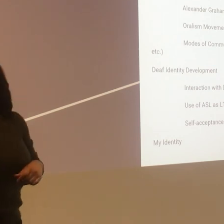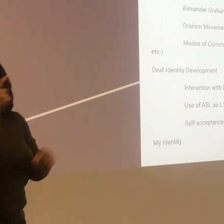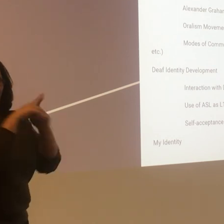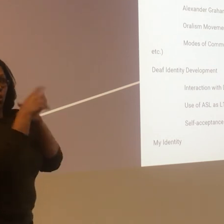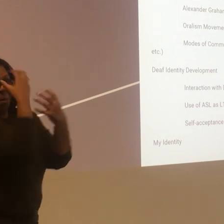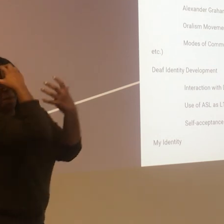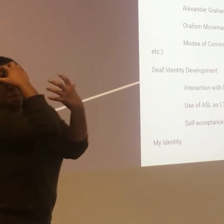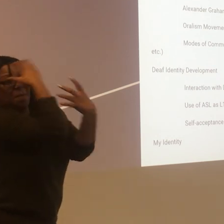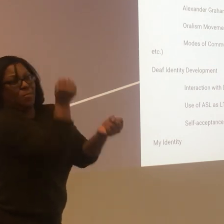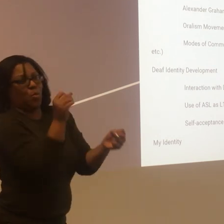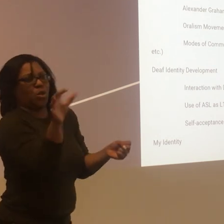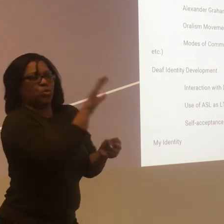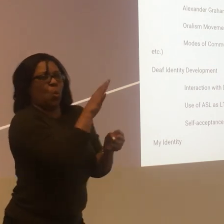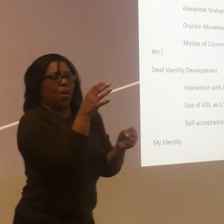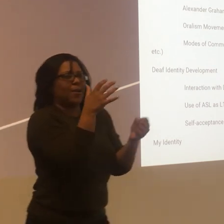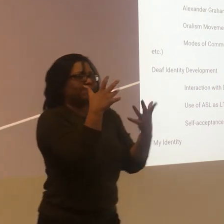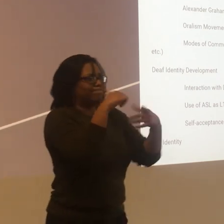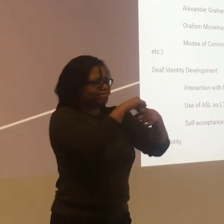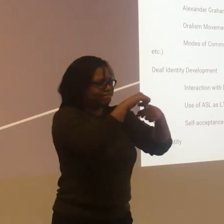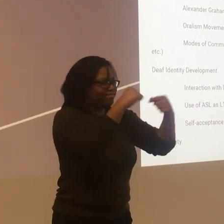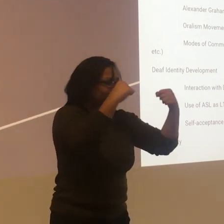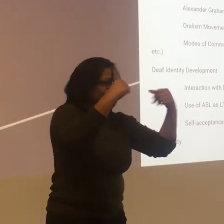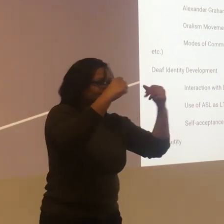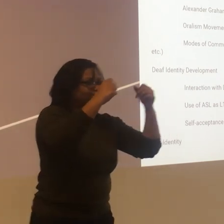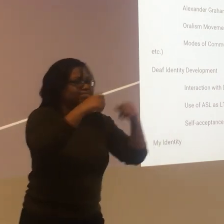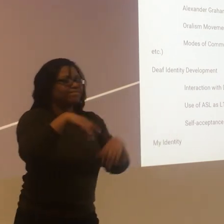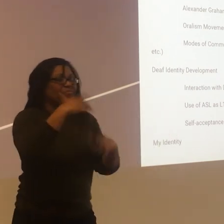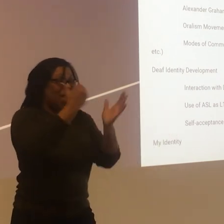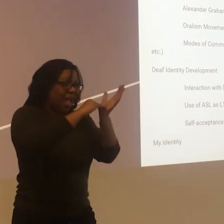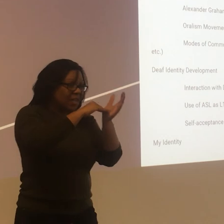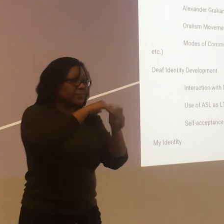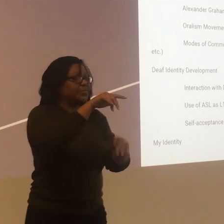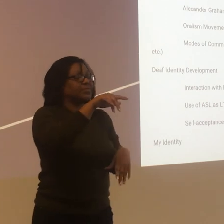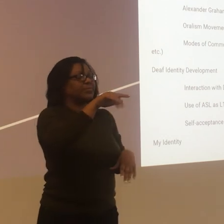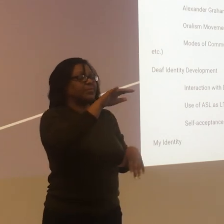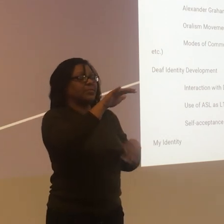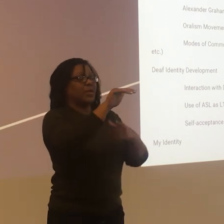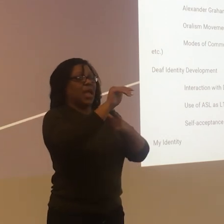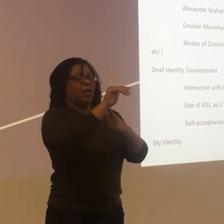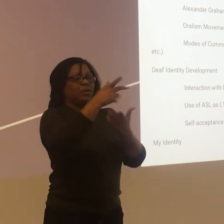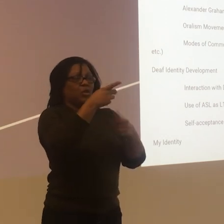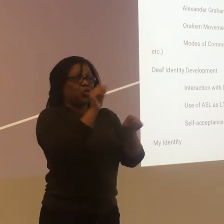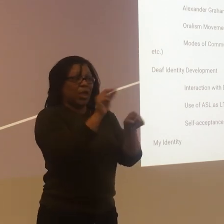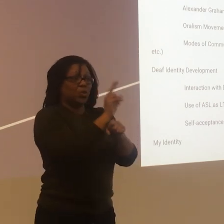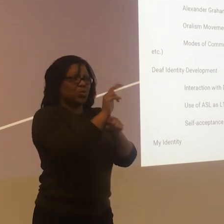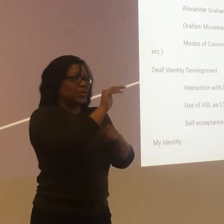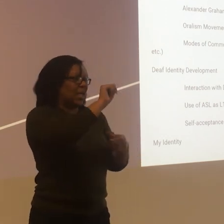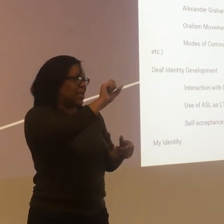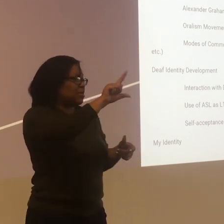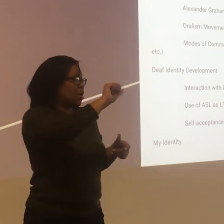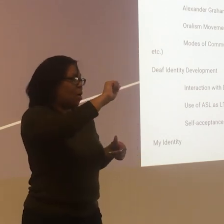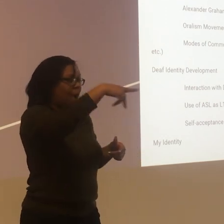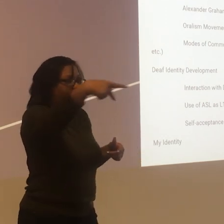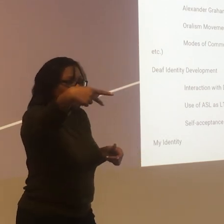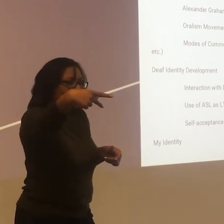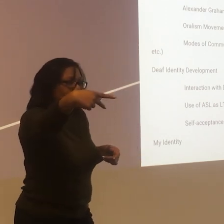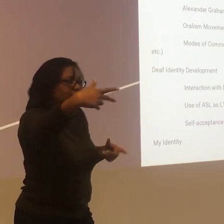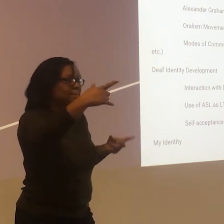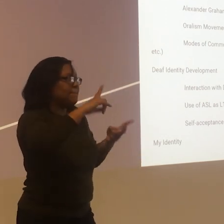What do you do if you do not remember signs? Like I said, you can use an